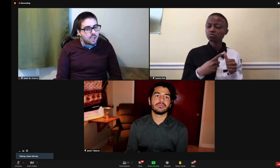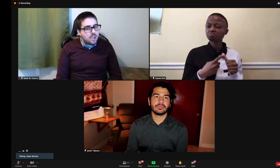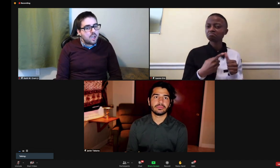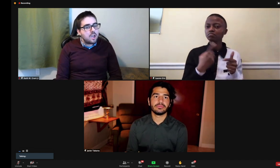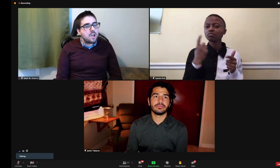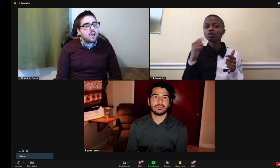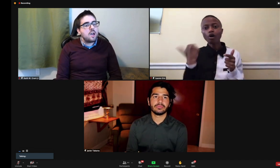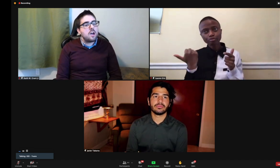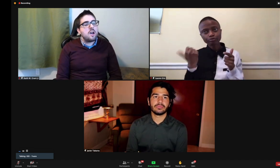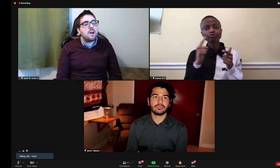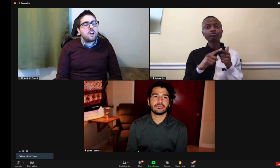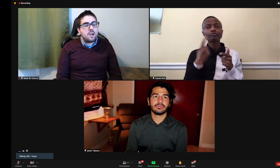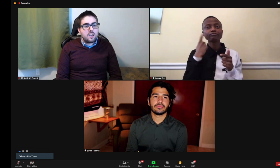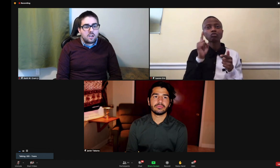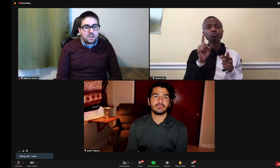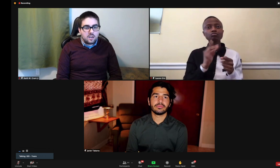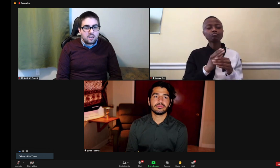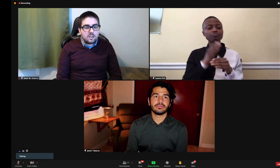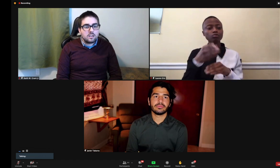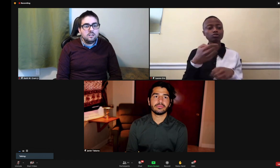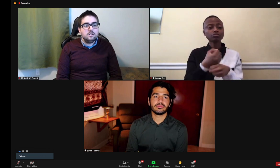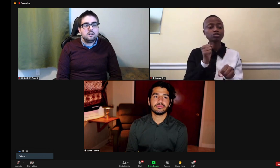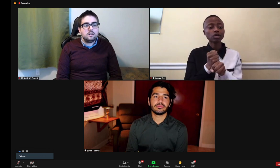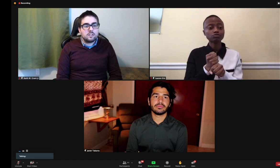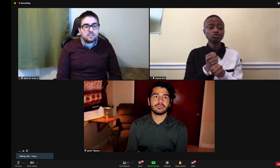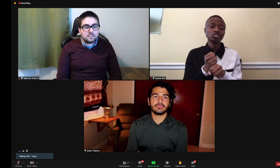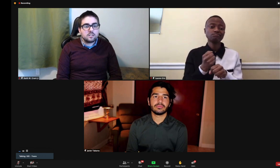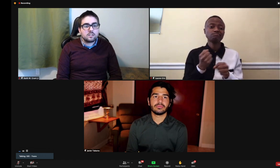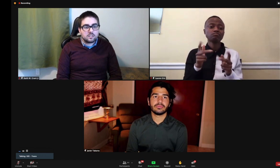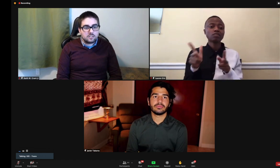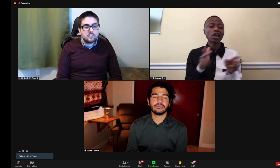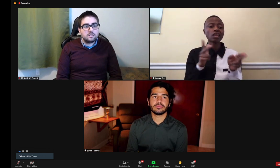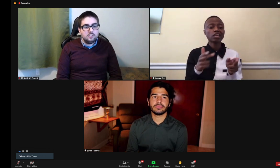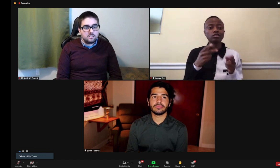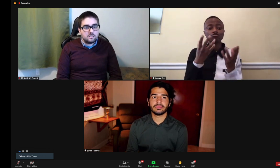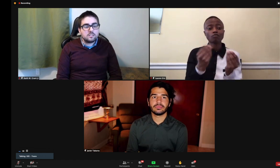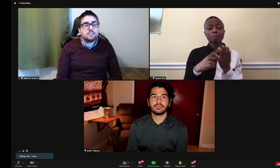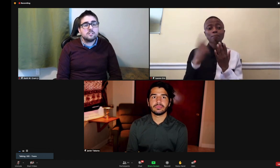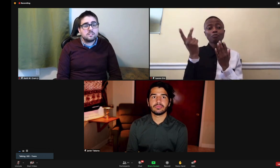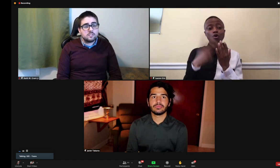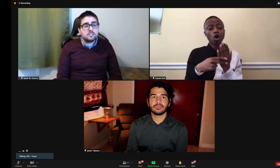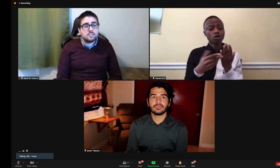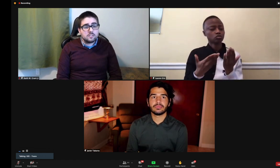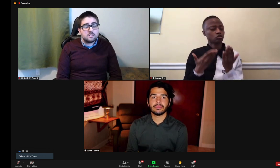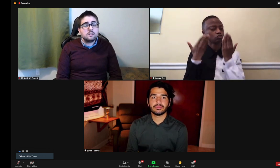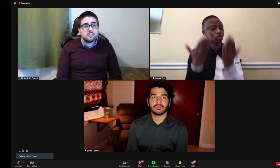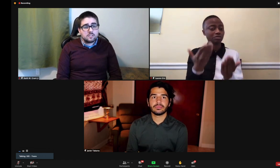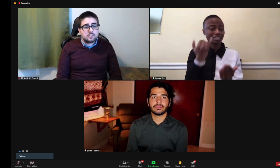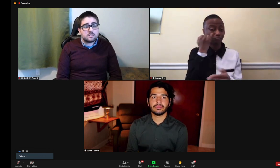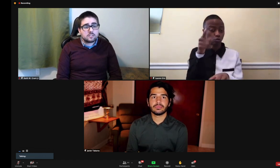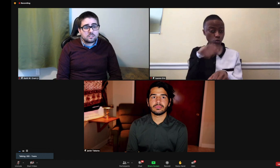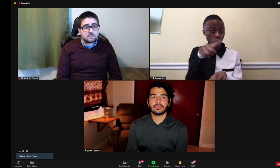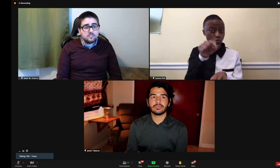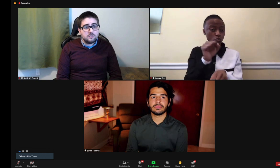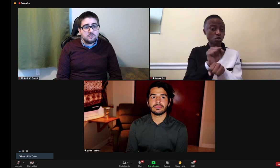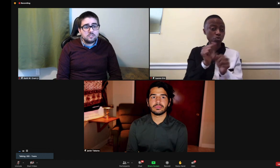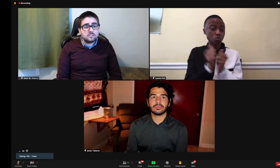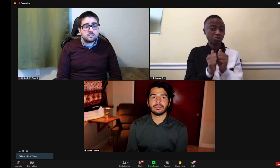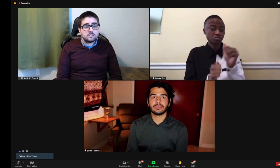So that's something that you really have to remember. And then for post or post-production, the editing software that I would recommend,